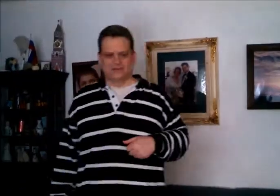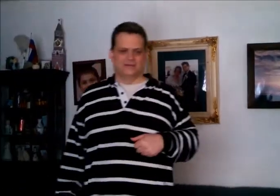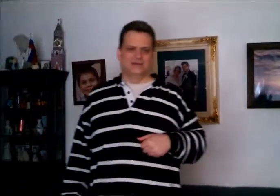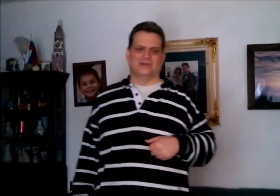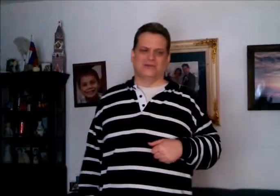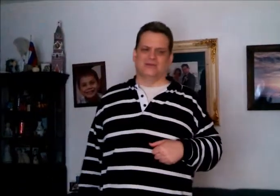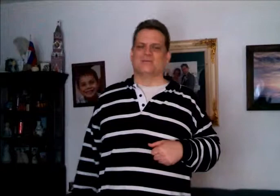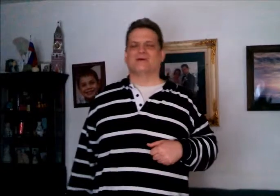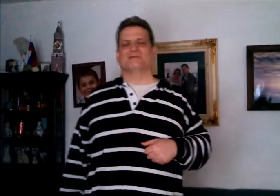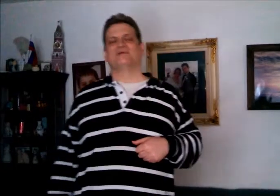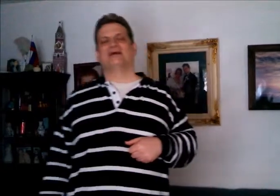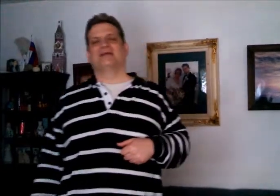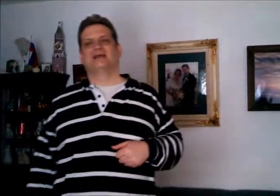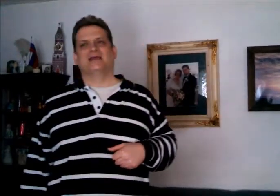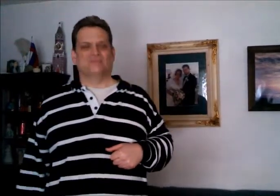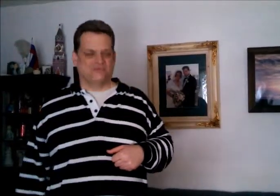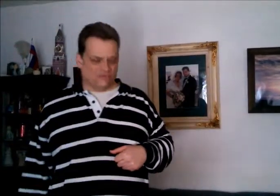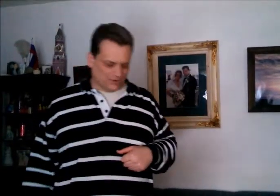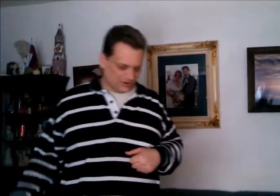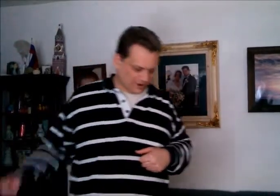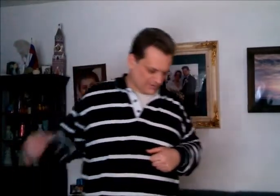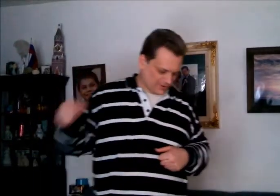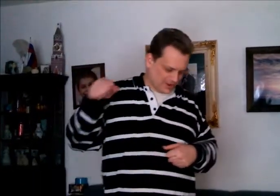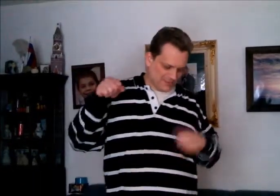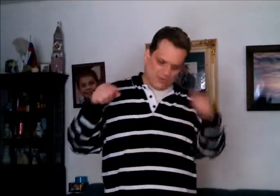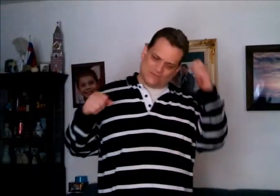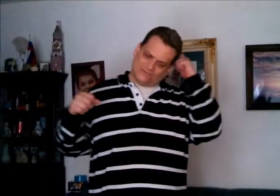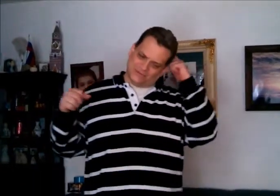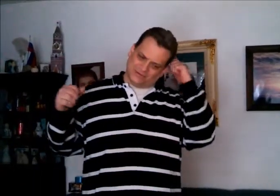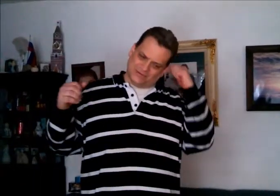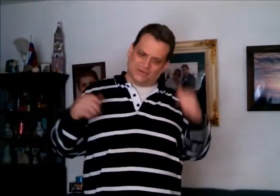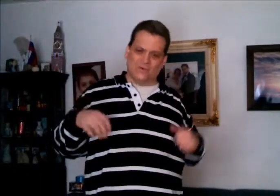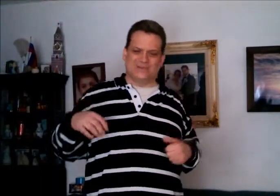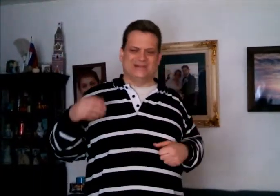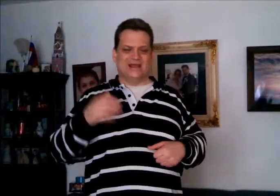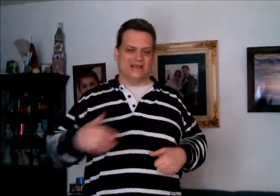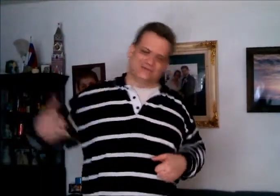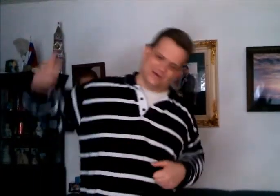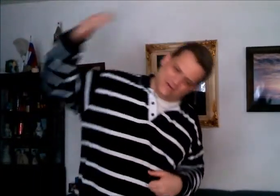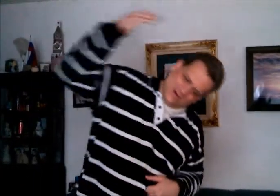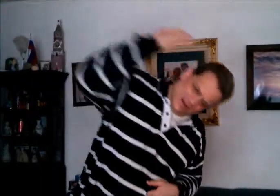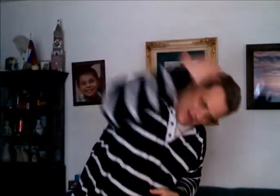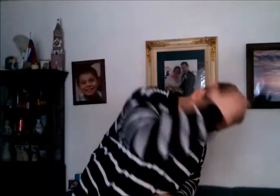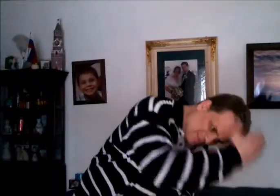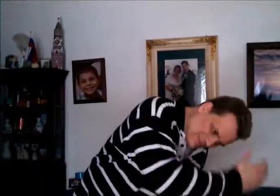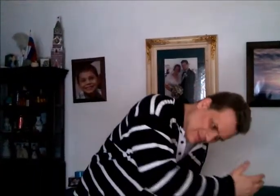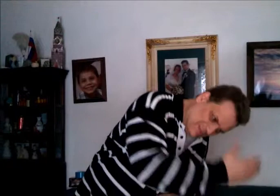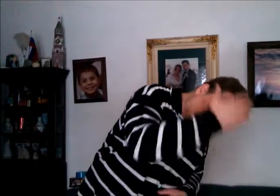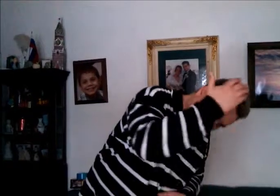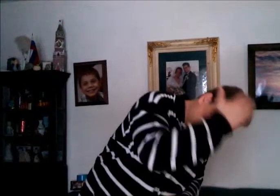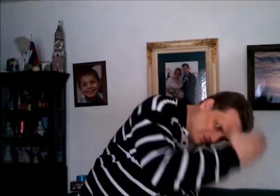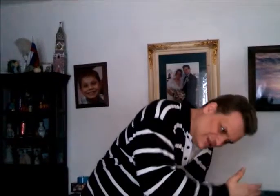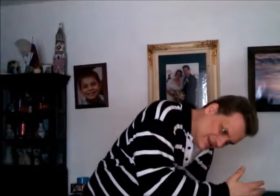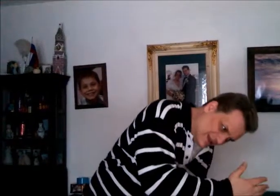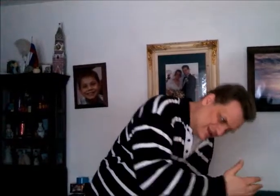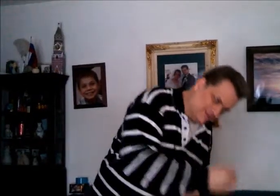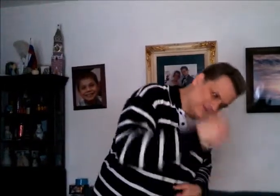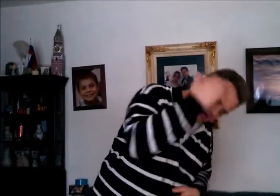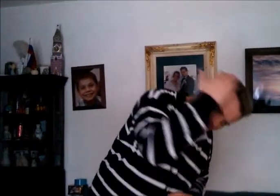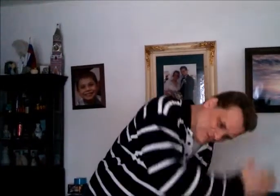You want to think about the sign that came before, and we're coming off of Holy Night, so I'm going to be doing night, so I've got to go